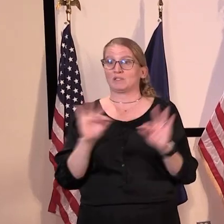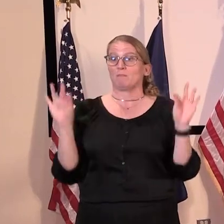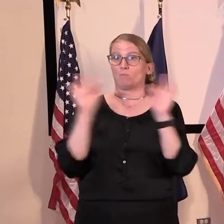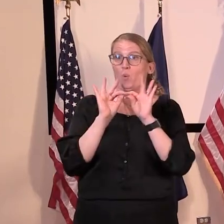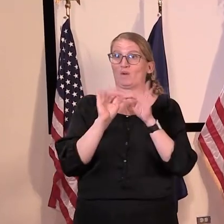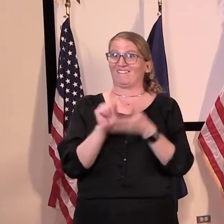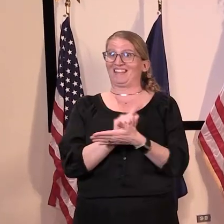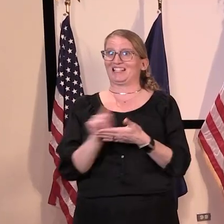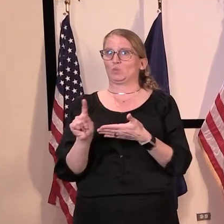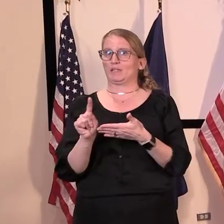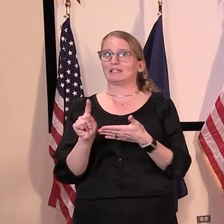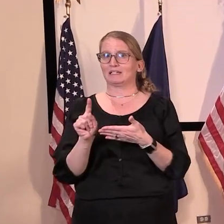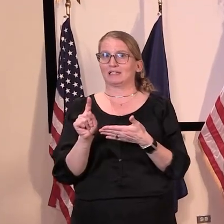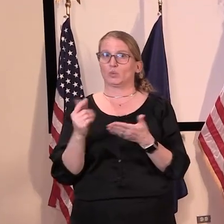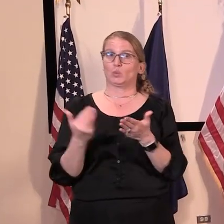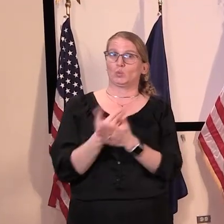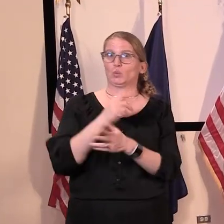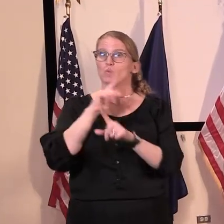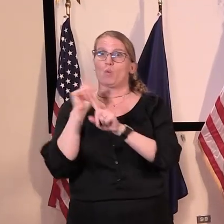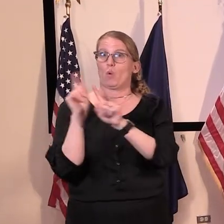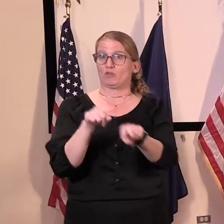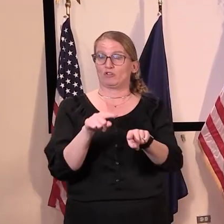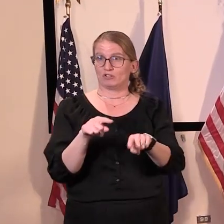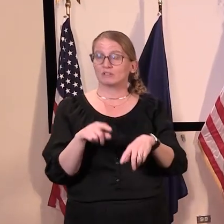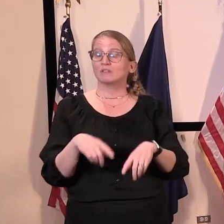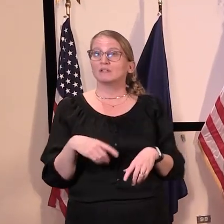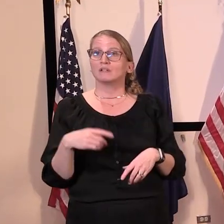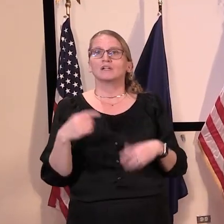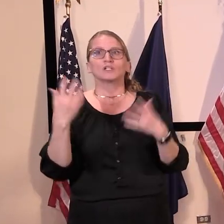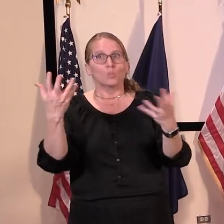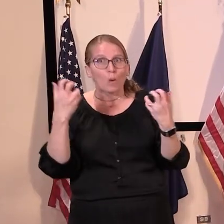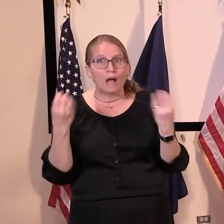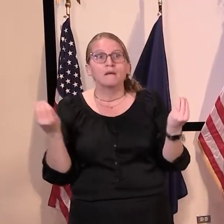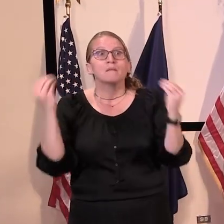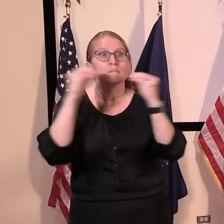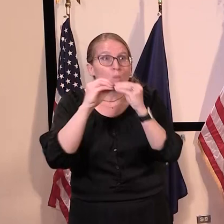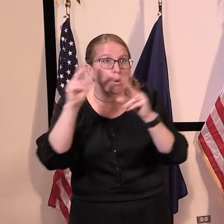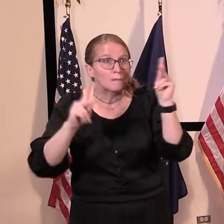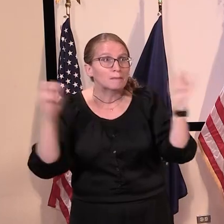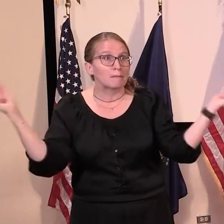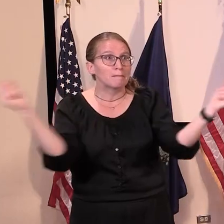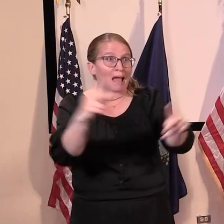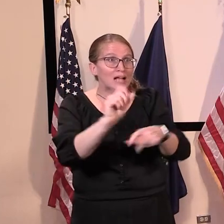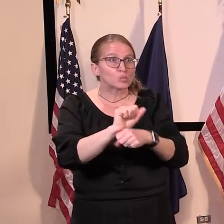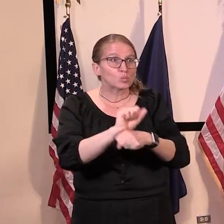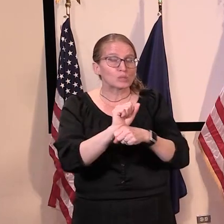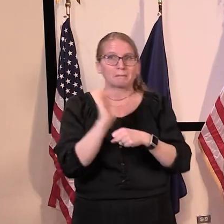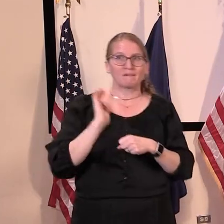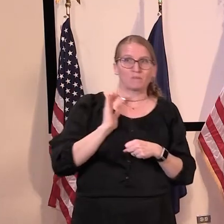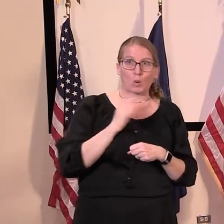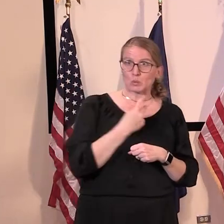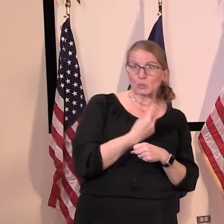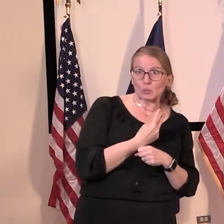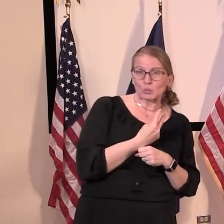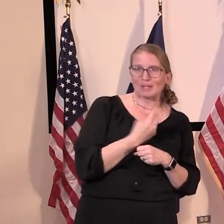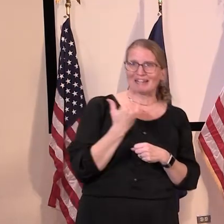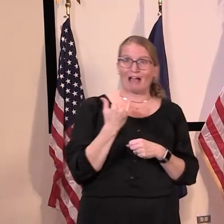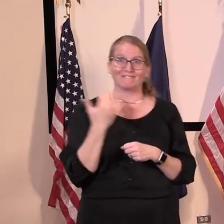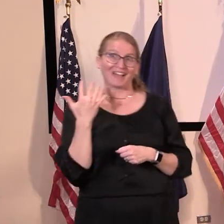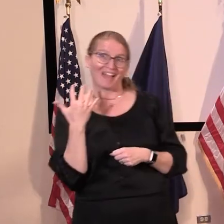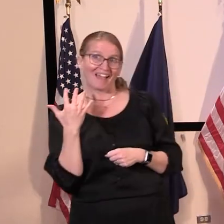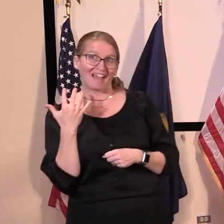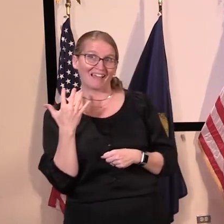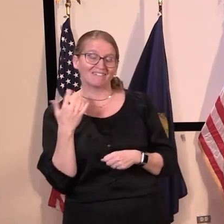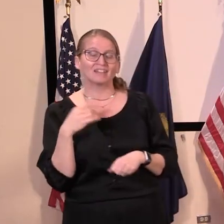uh, and when we wanted to increase the number of people going back to work from three to five or two to five, uh, we also,